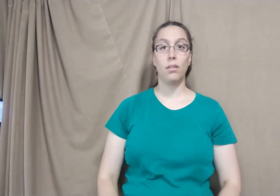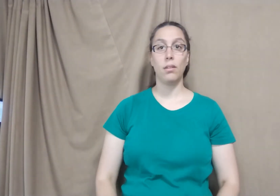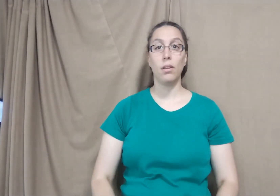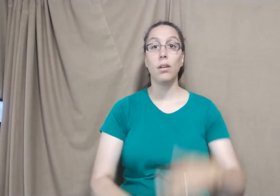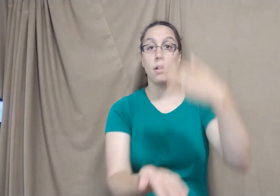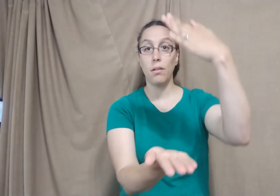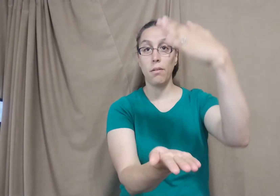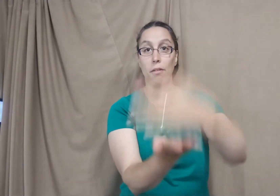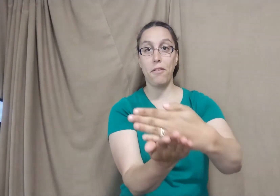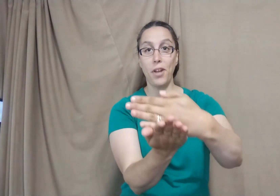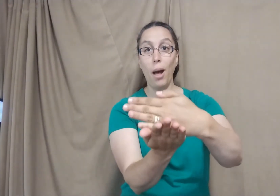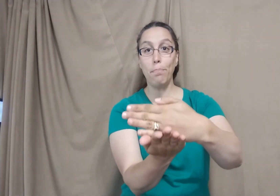stop,